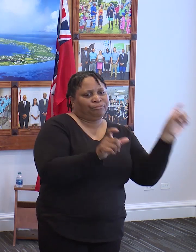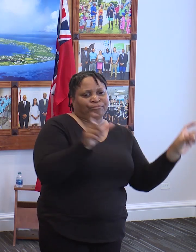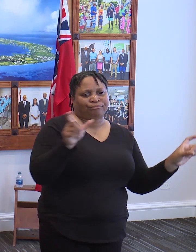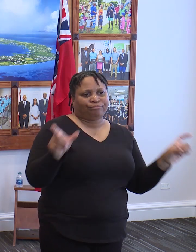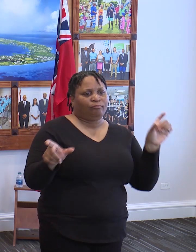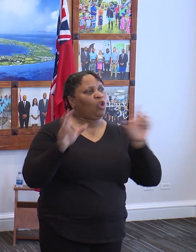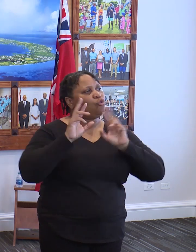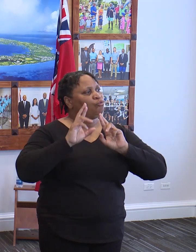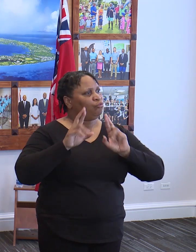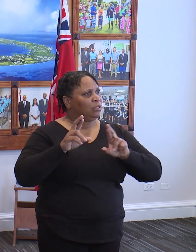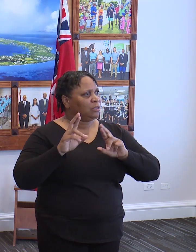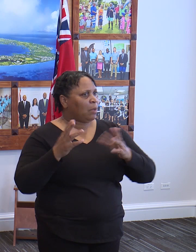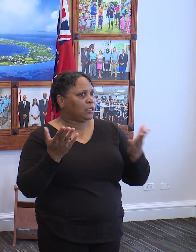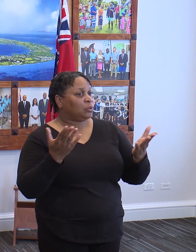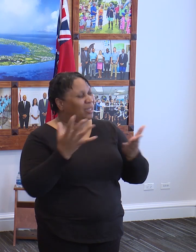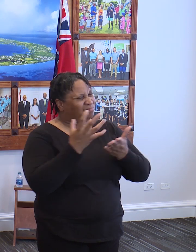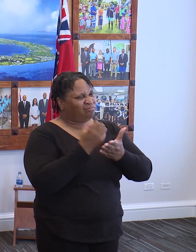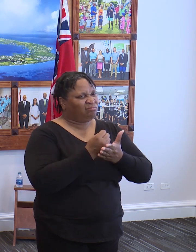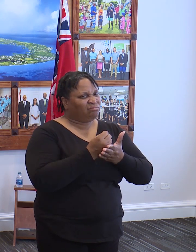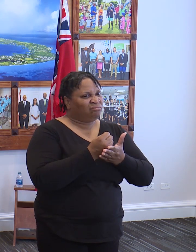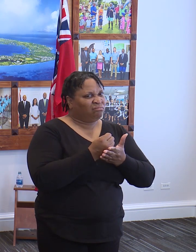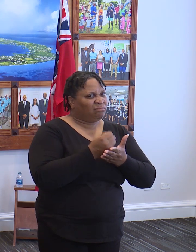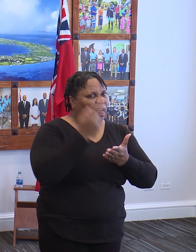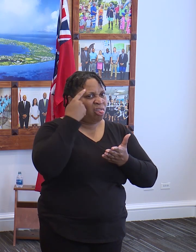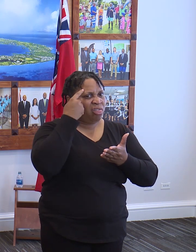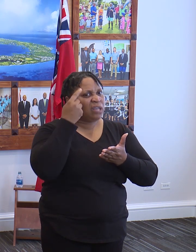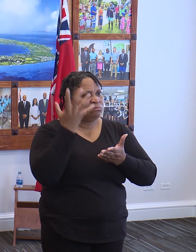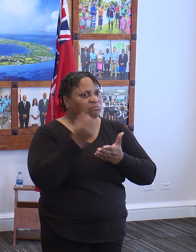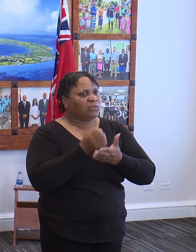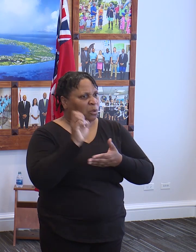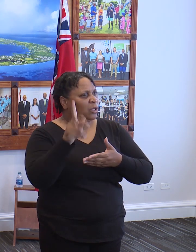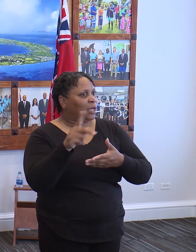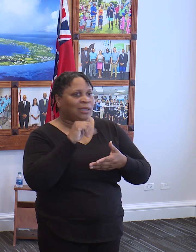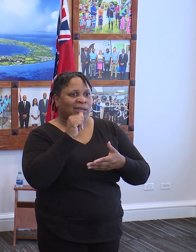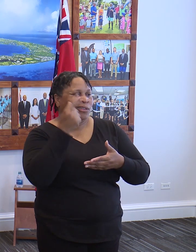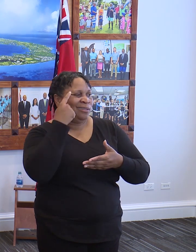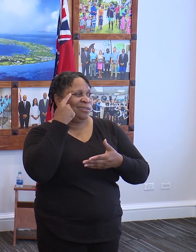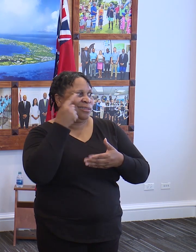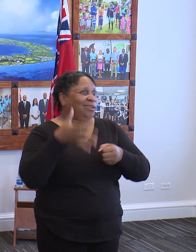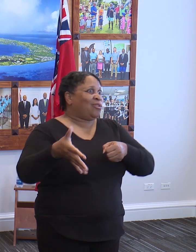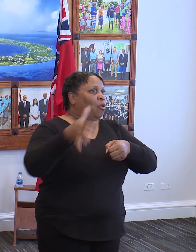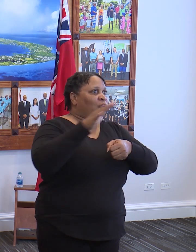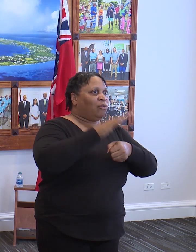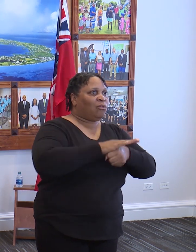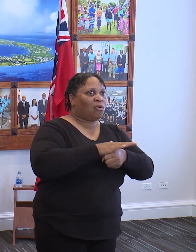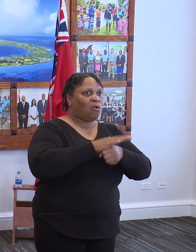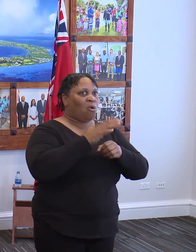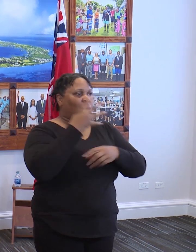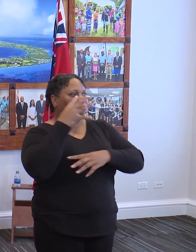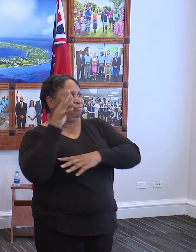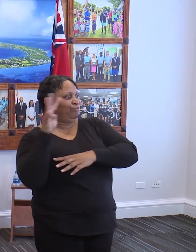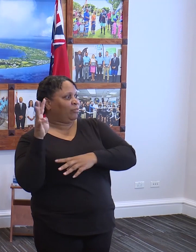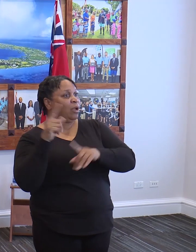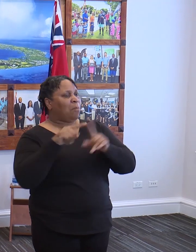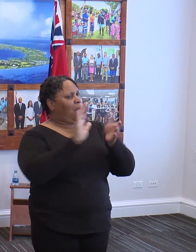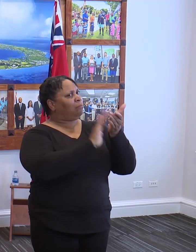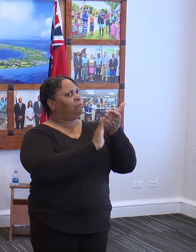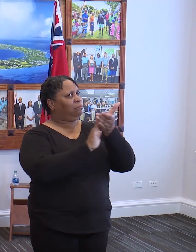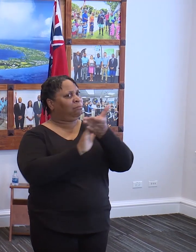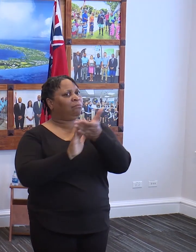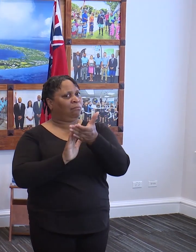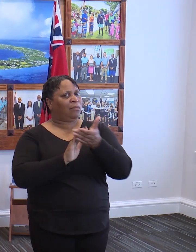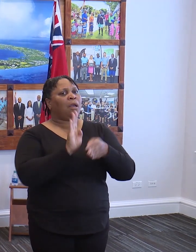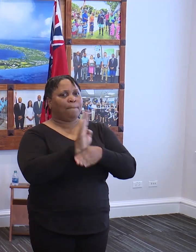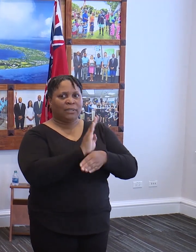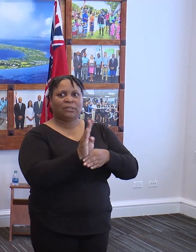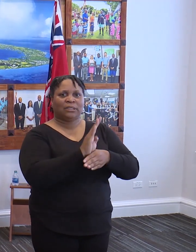I think in some instances they're okay. I don't think that it is an overall total disregard and I applaud the businesses and let me say